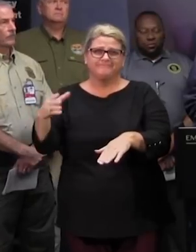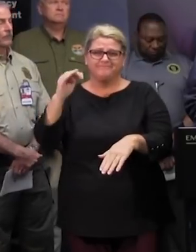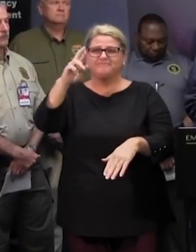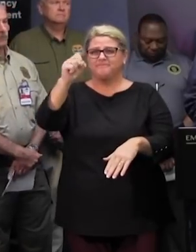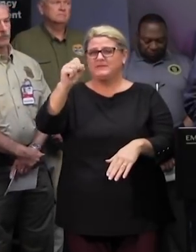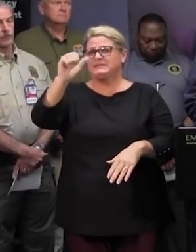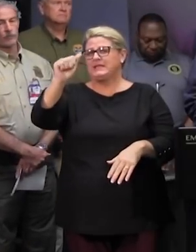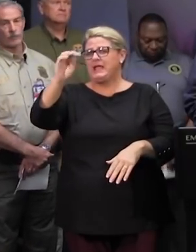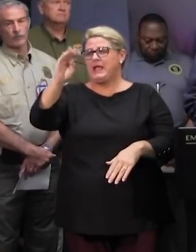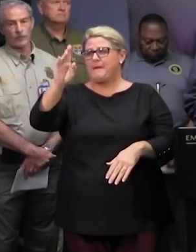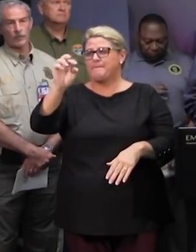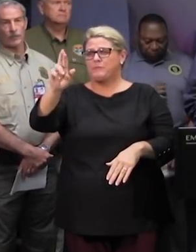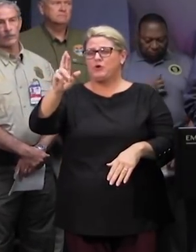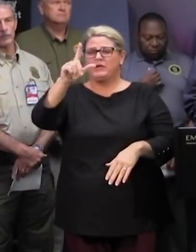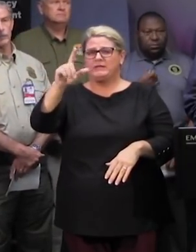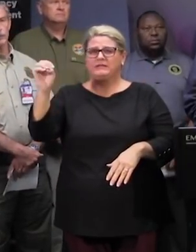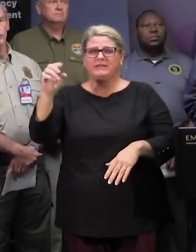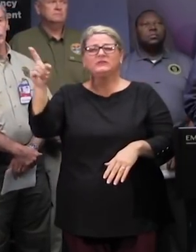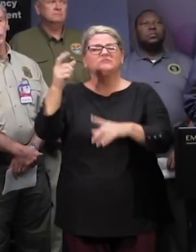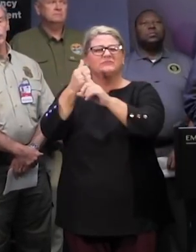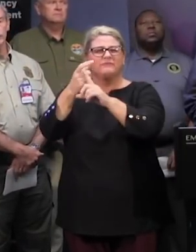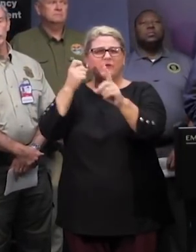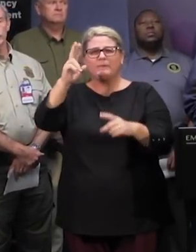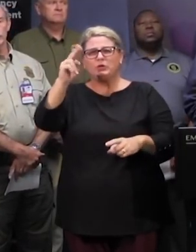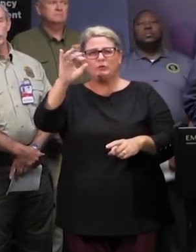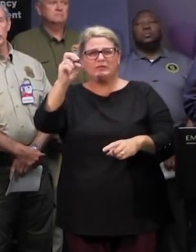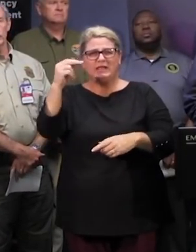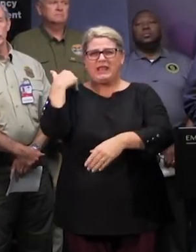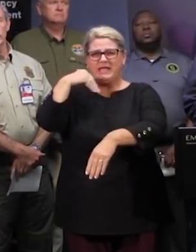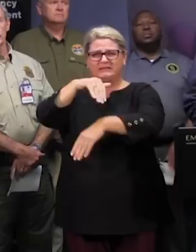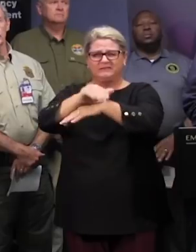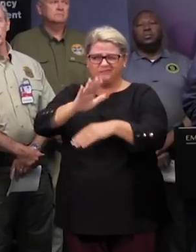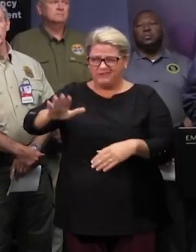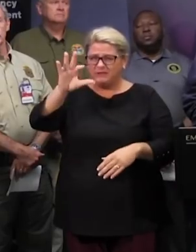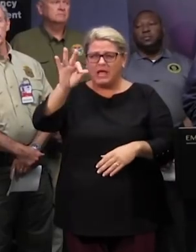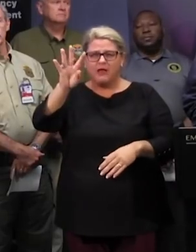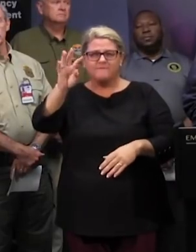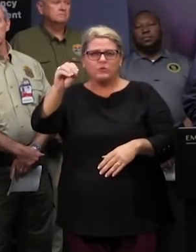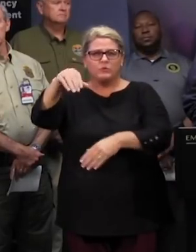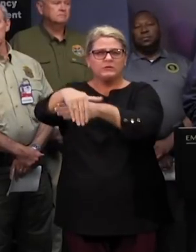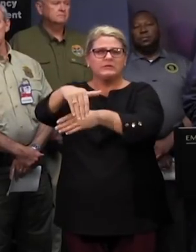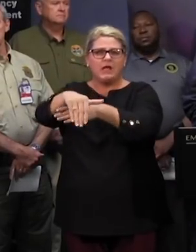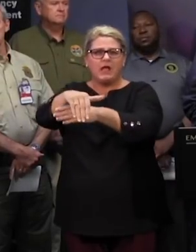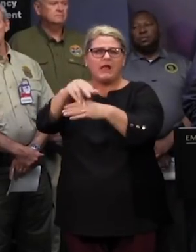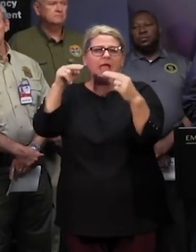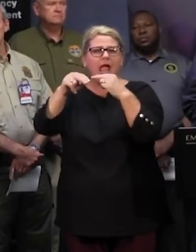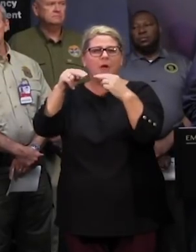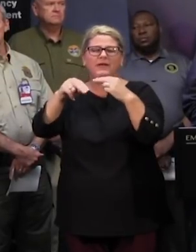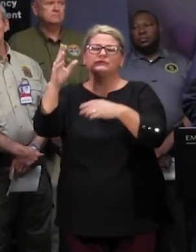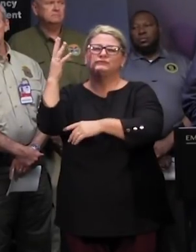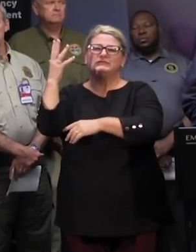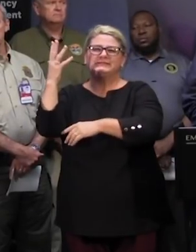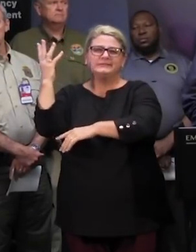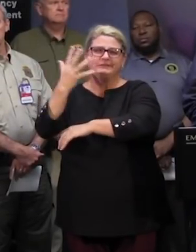was mrs amber dawn lee in union county last night about 9 40 on a highway that had a tree